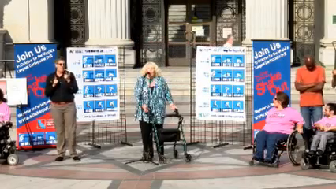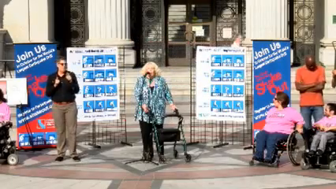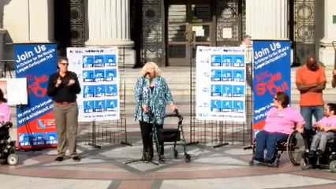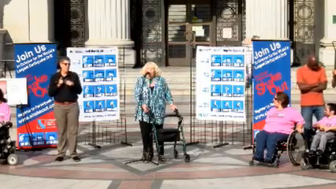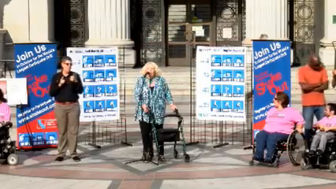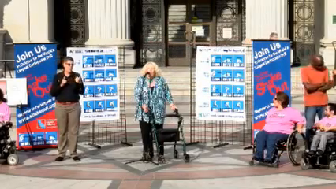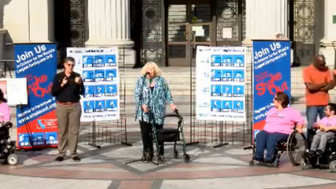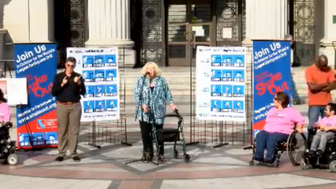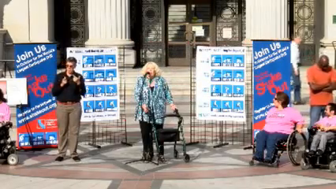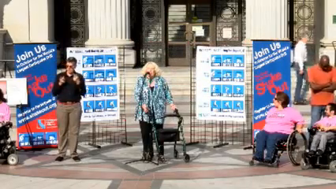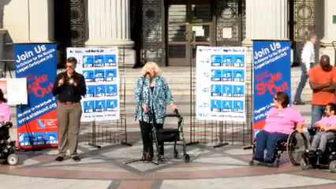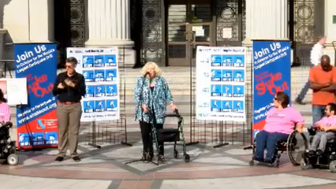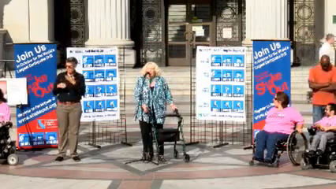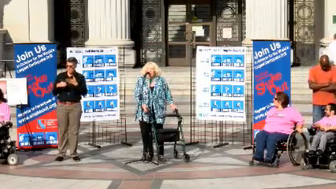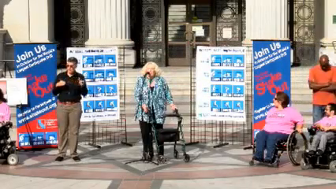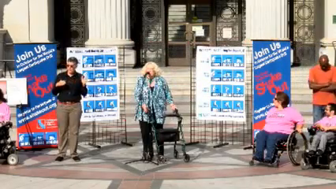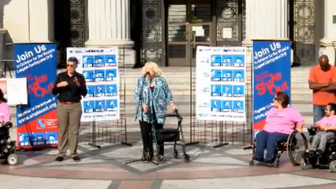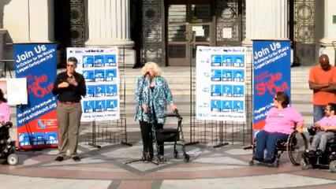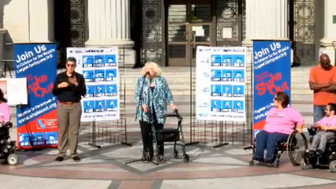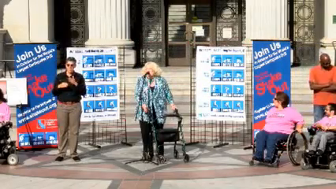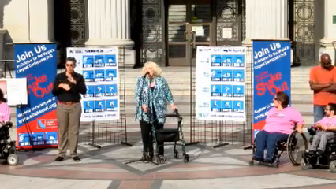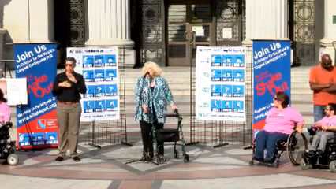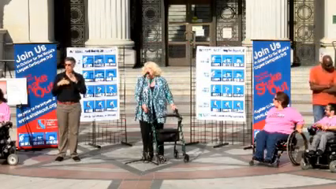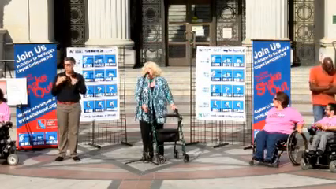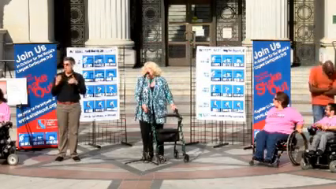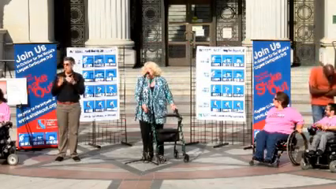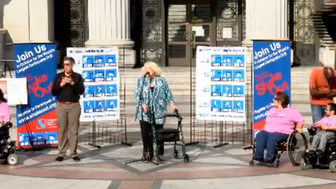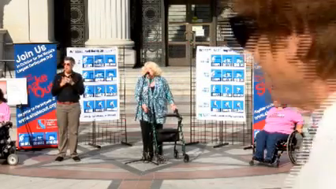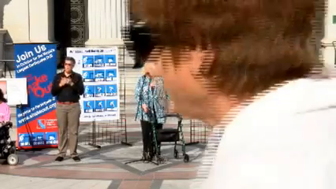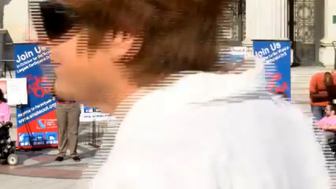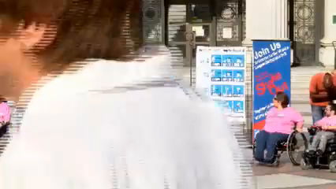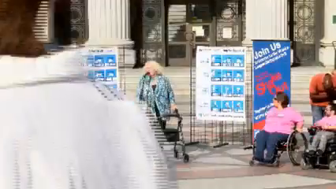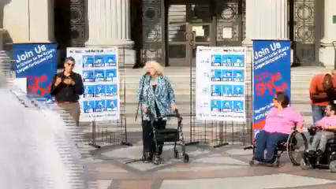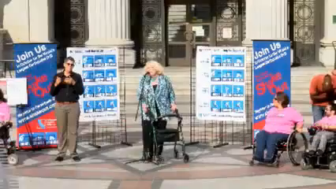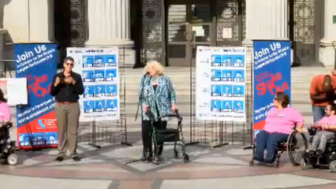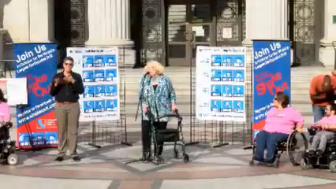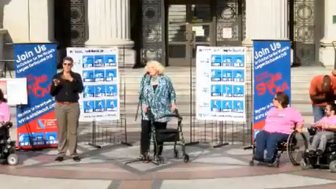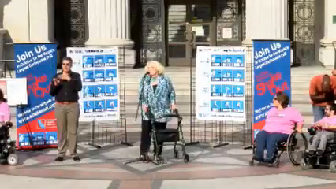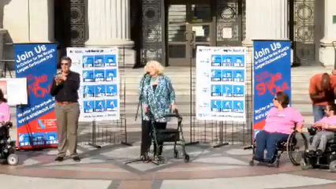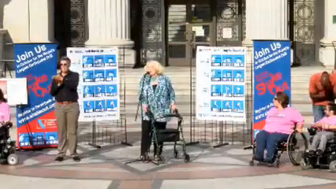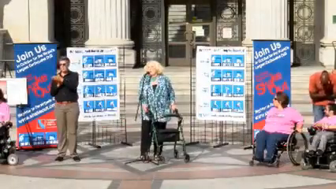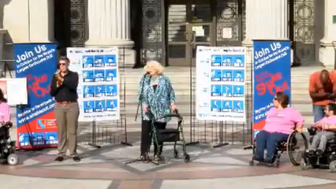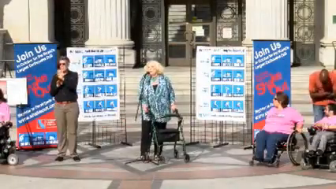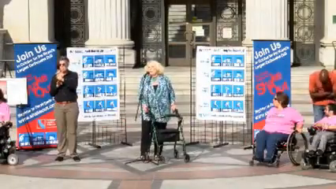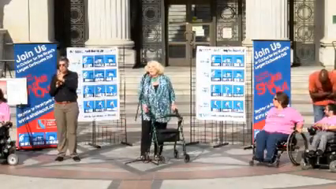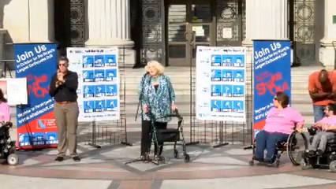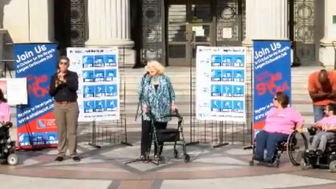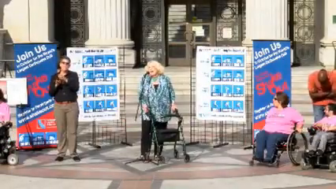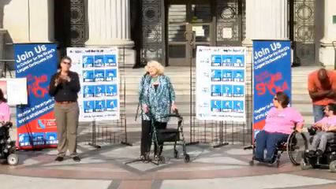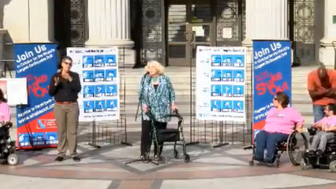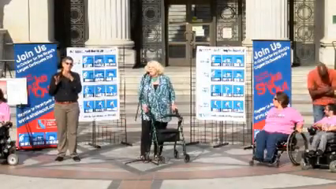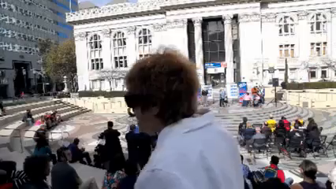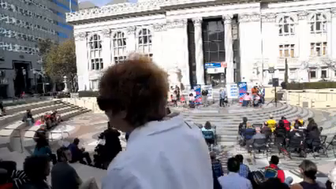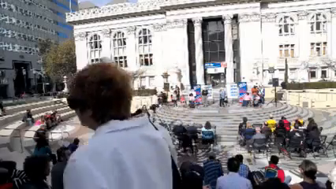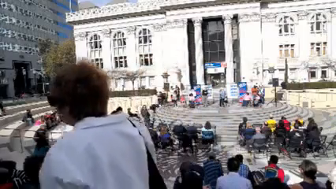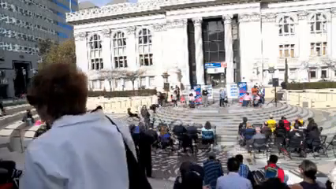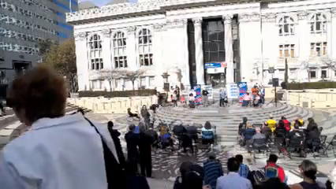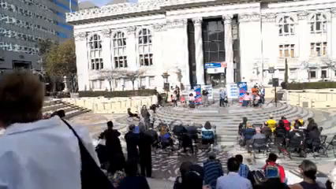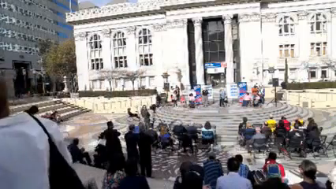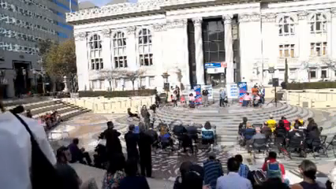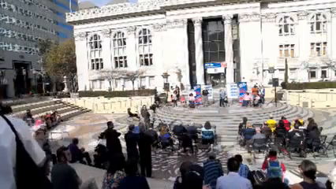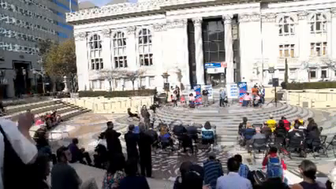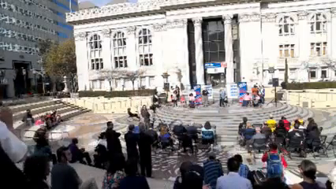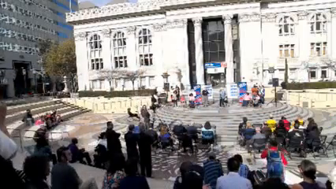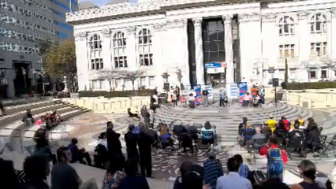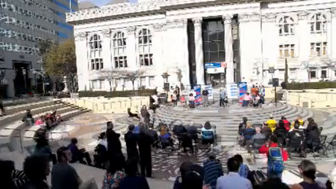the whole area of emergency preparedness for people with disabilities. And it really got